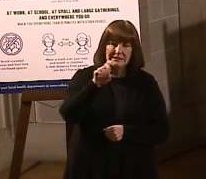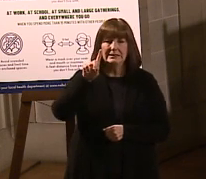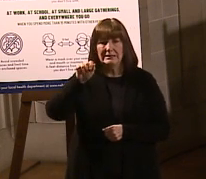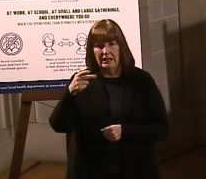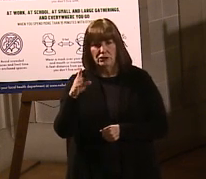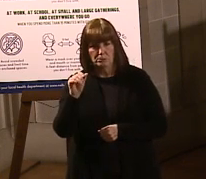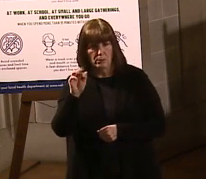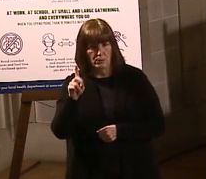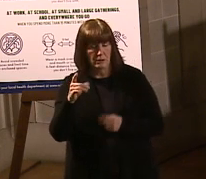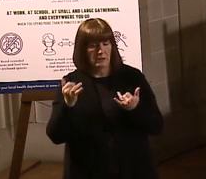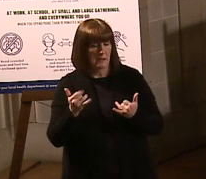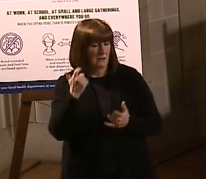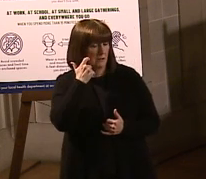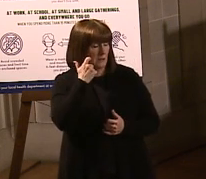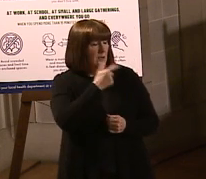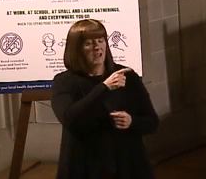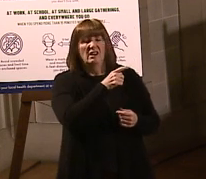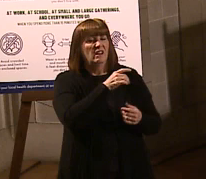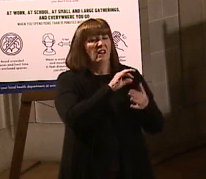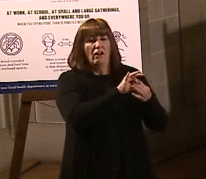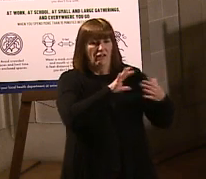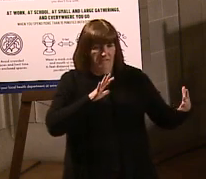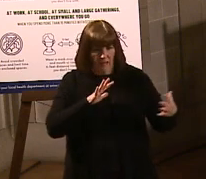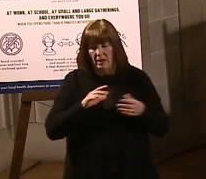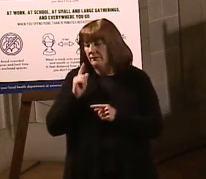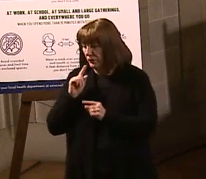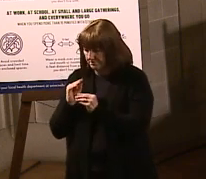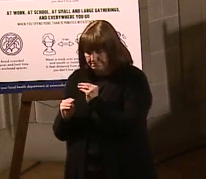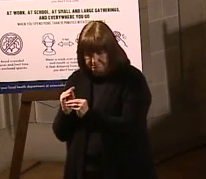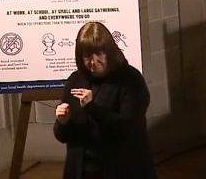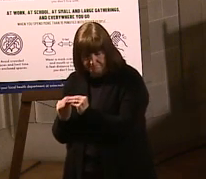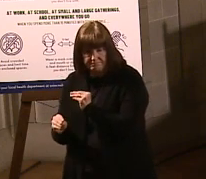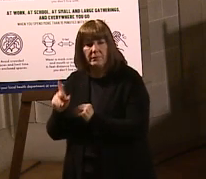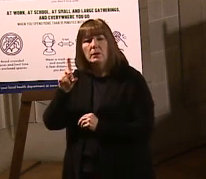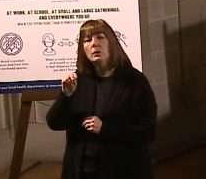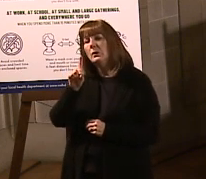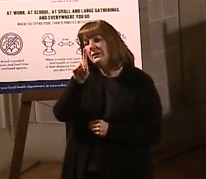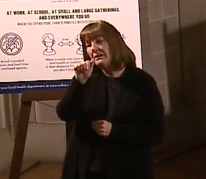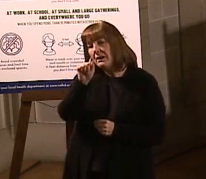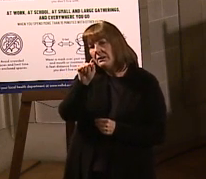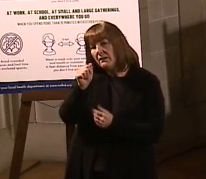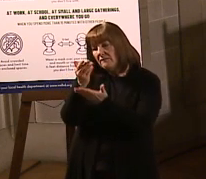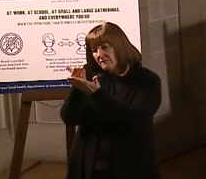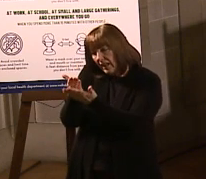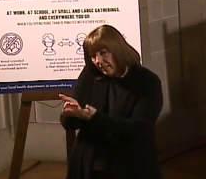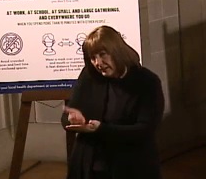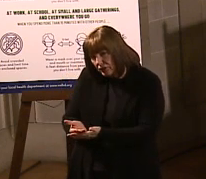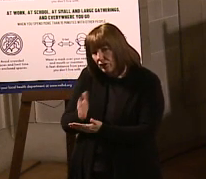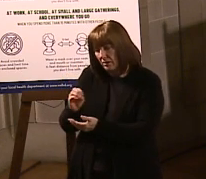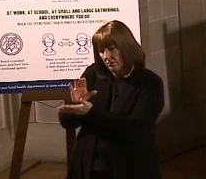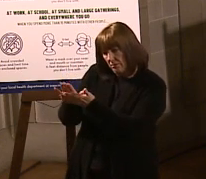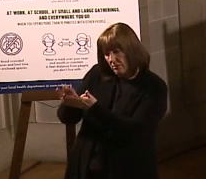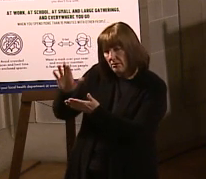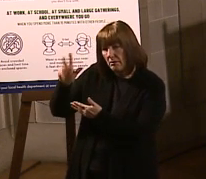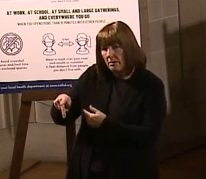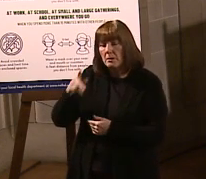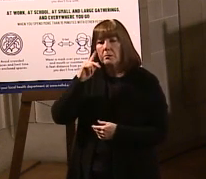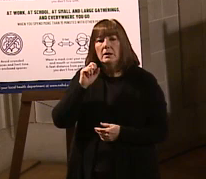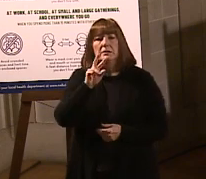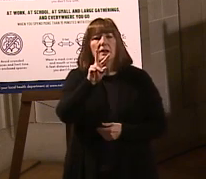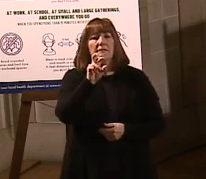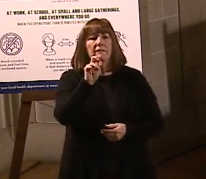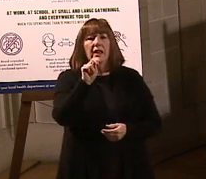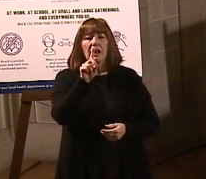-19 case dashboard offline for maintenance. This was to conduct a data validation and cleanup process due to a vendor lab data